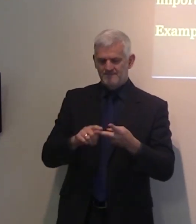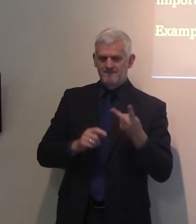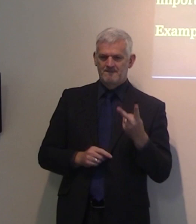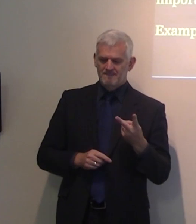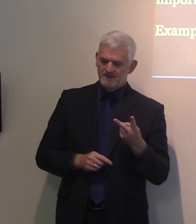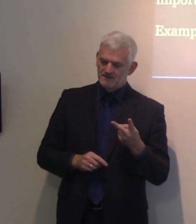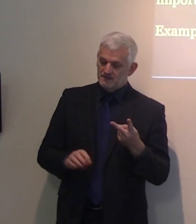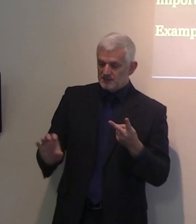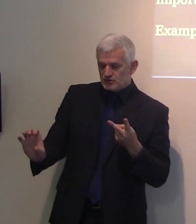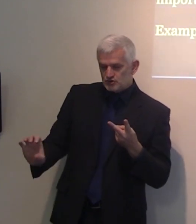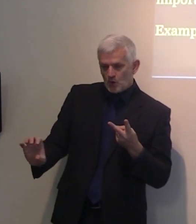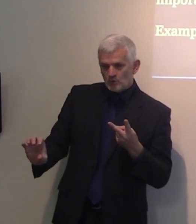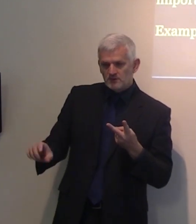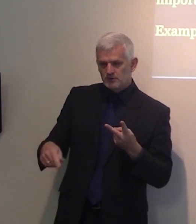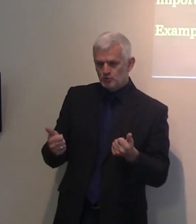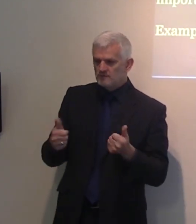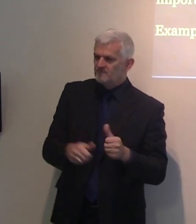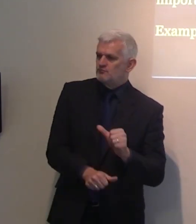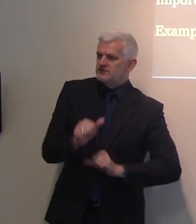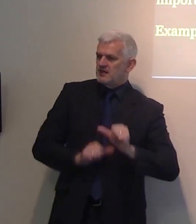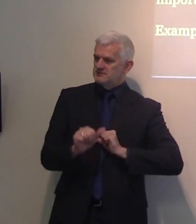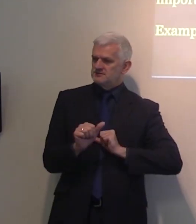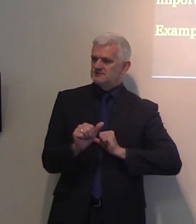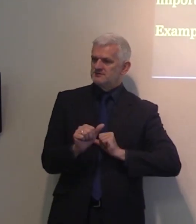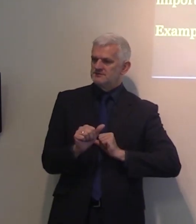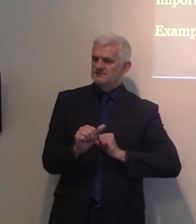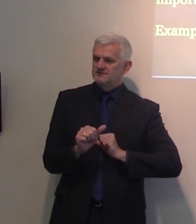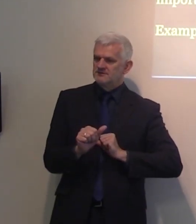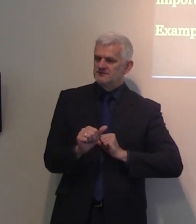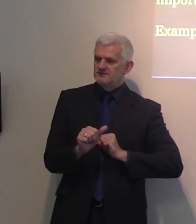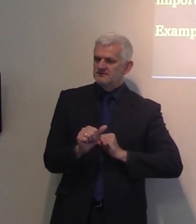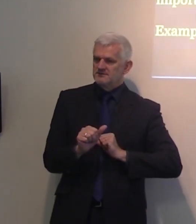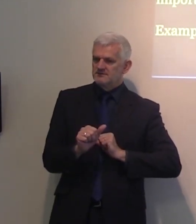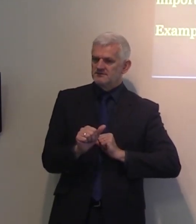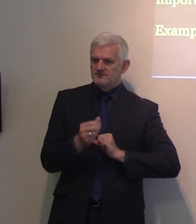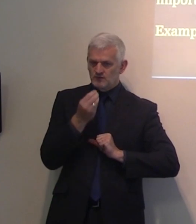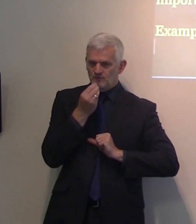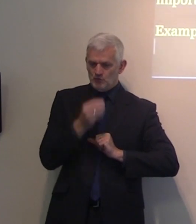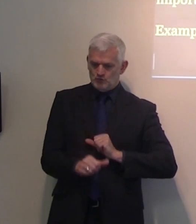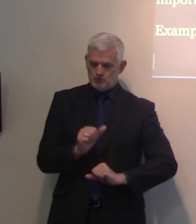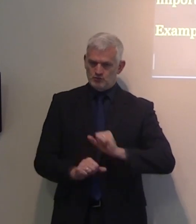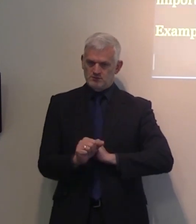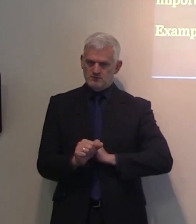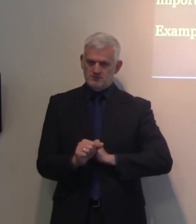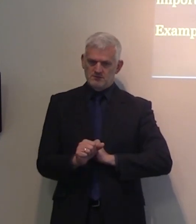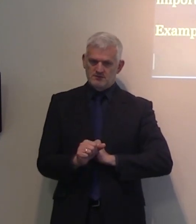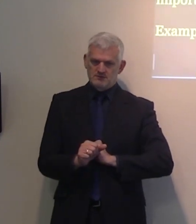ability to preserve, it has an ability to protect. So salt preserves. And in the